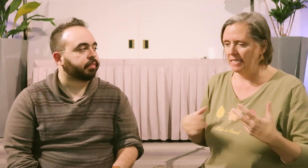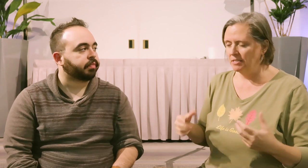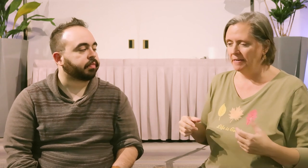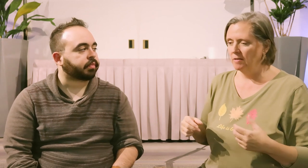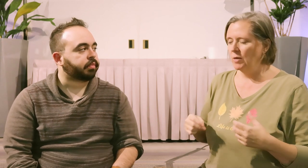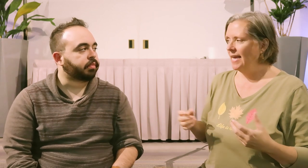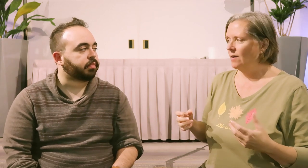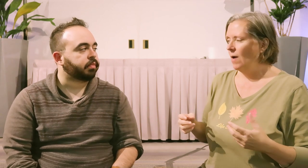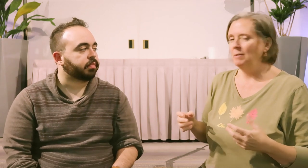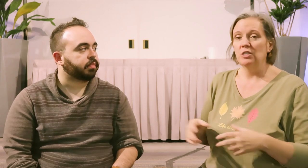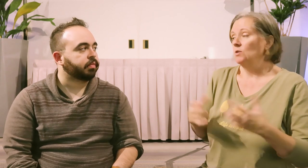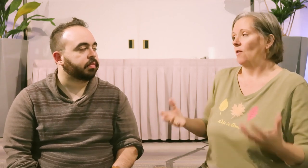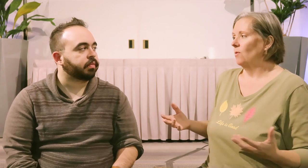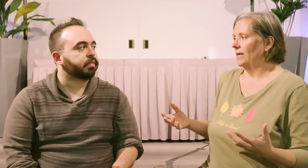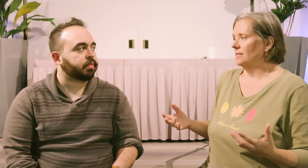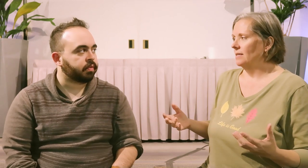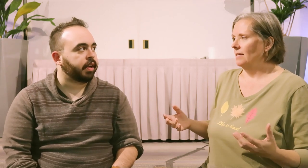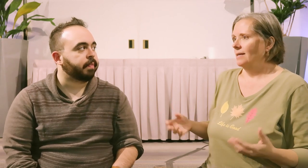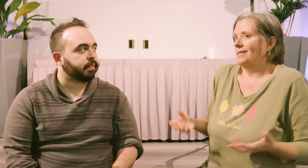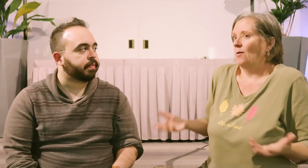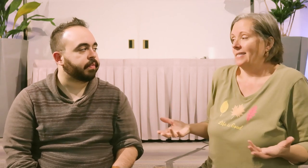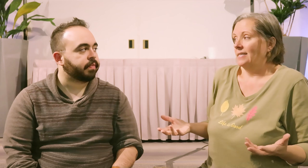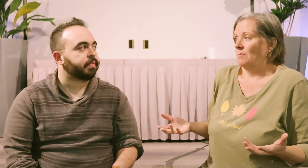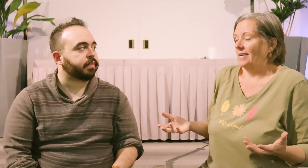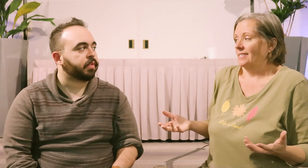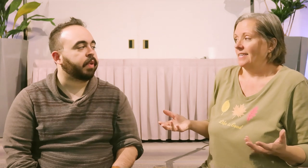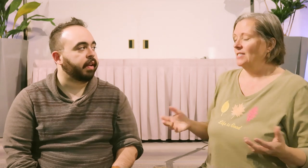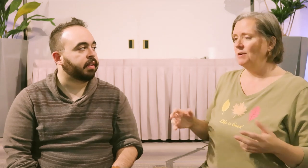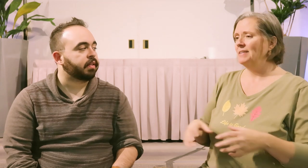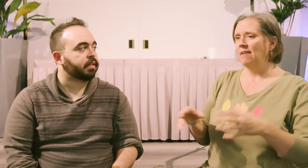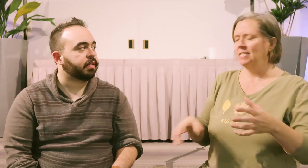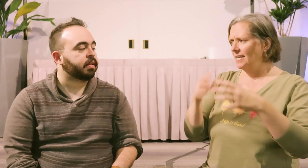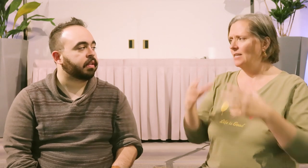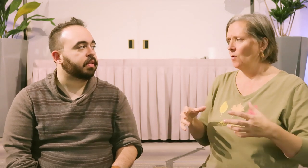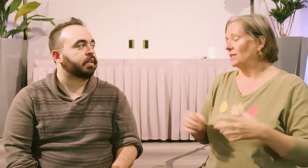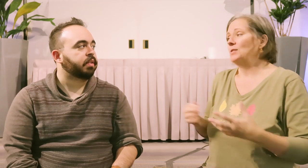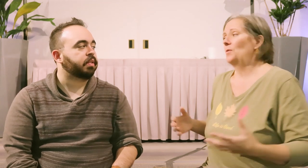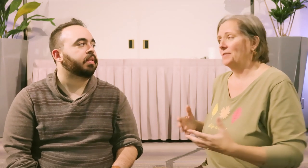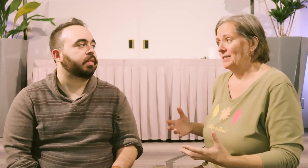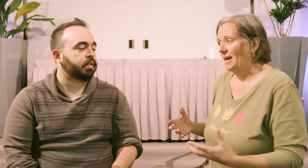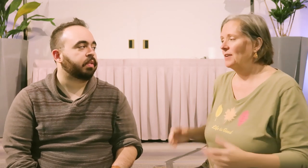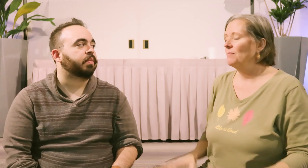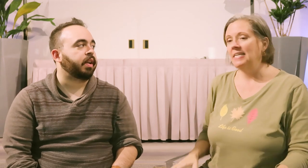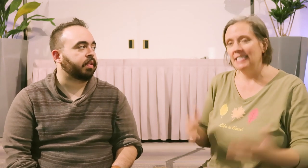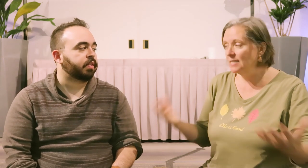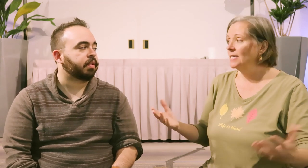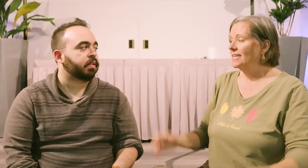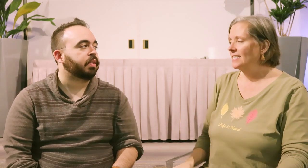this engineer. goes, hey, why don't we just use all the points? Right. Because it only takes a minute. Right. So you don't even have to decide the order because the order doesn't matter. Right. And he tested it